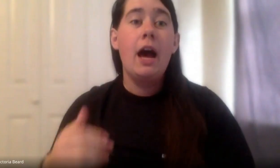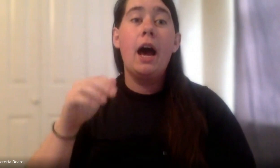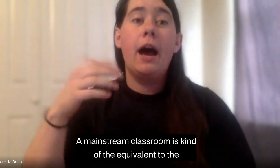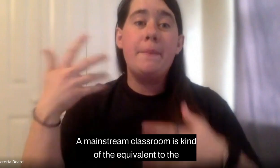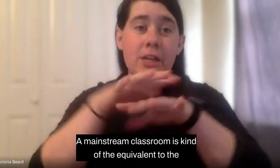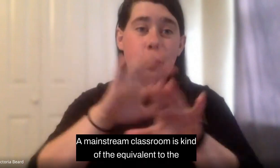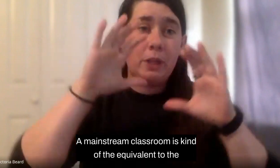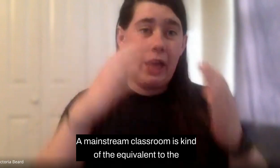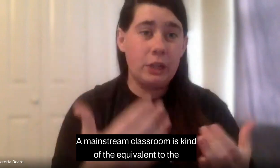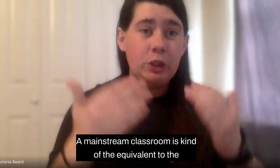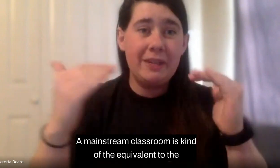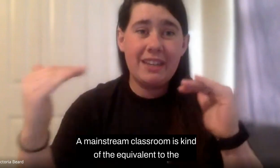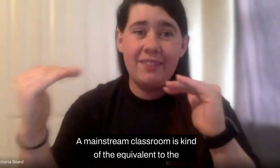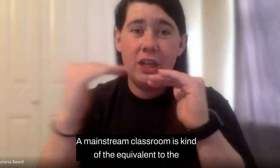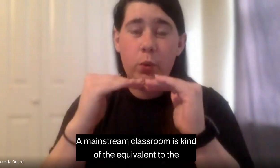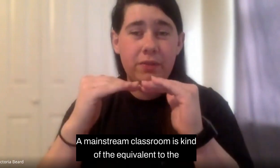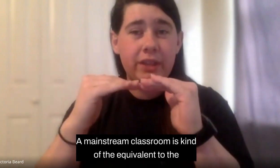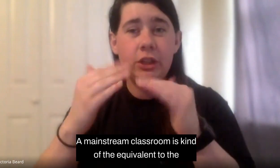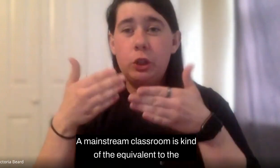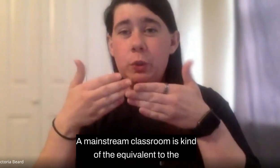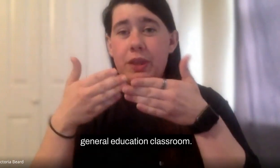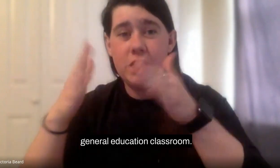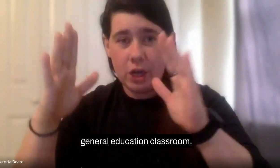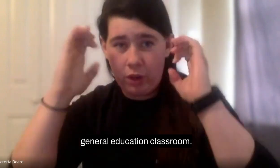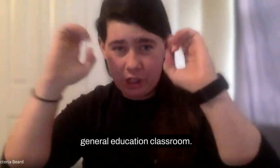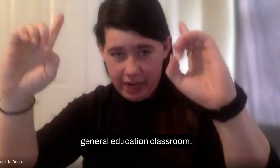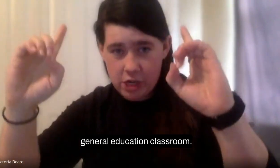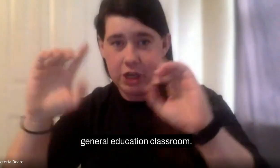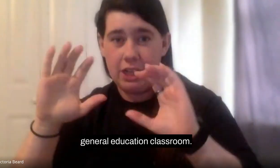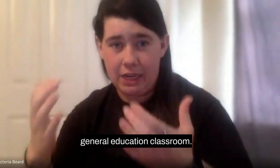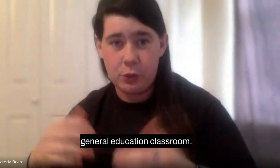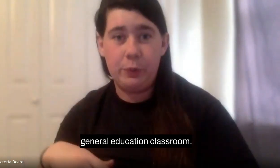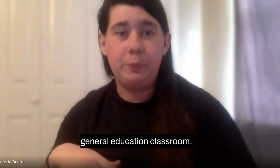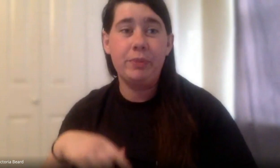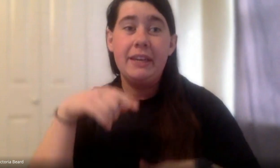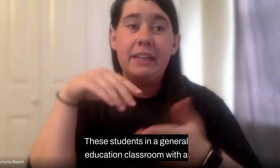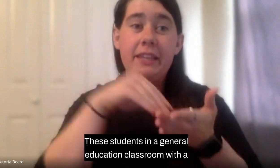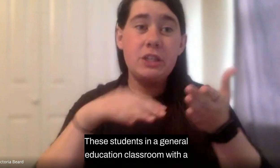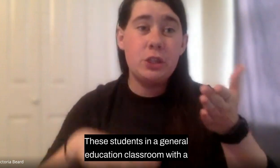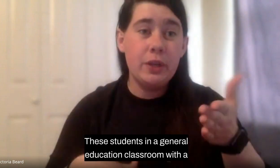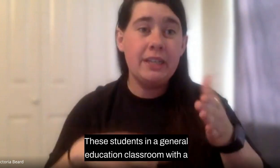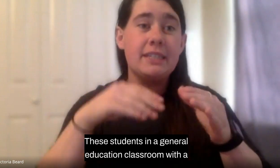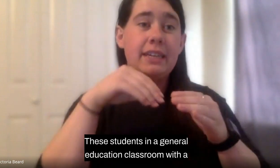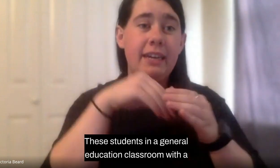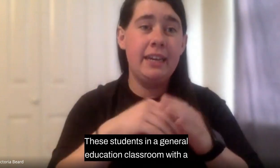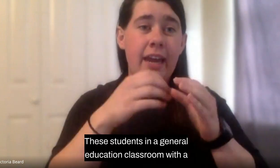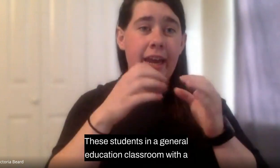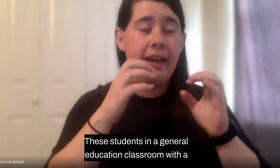A mainstream classroom is kind of the equivalent to the general education classroom. The students in a